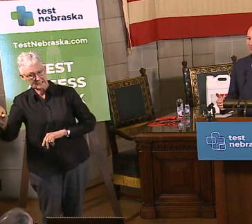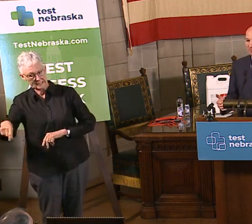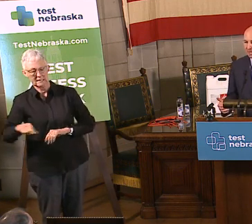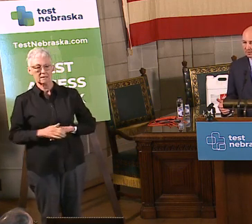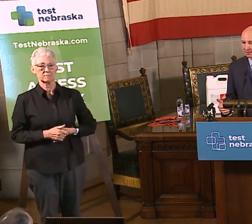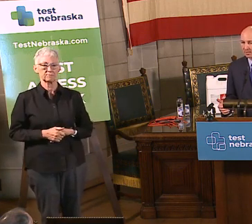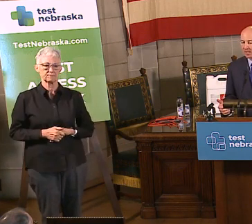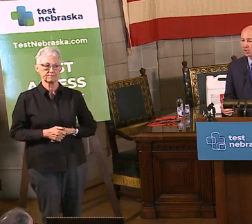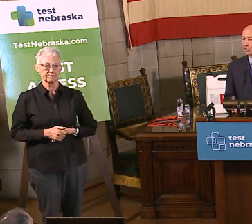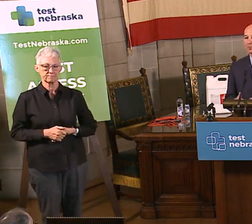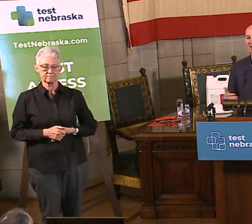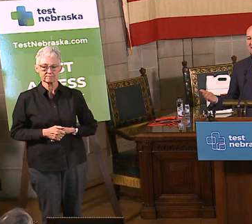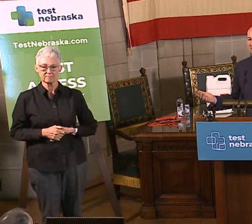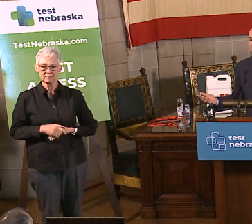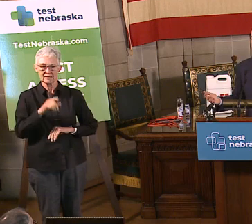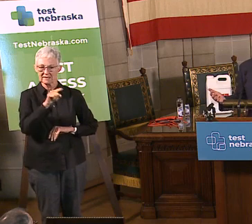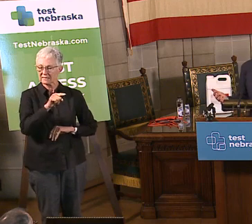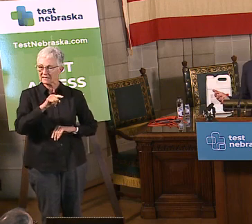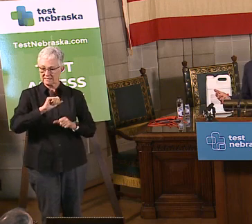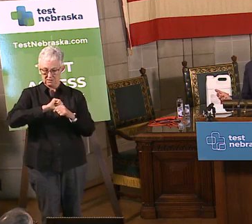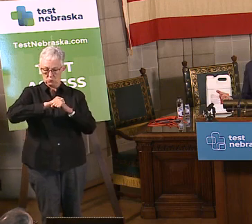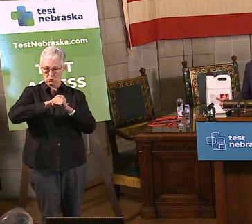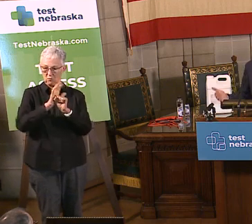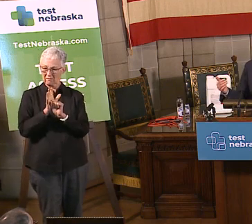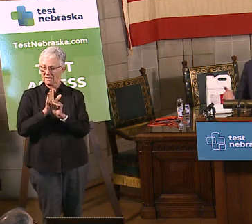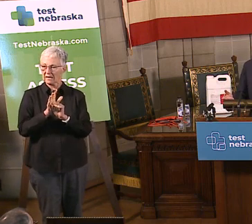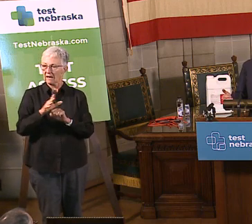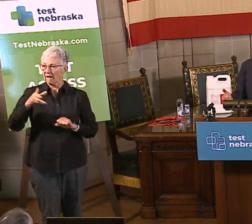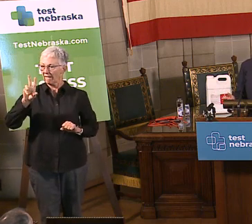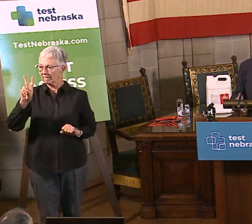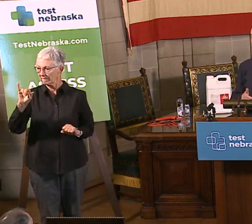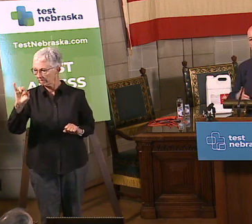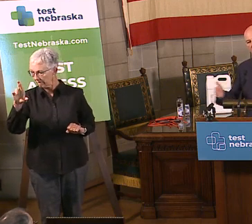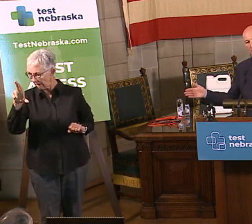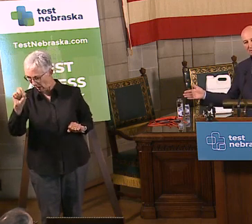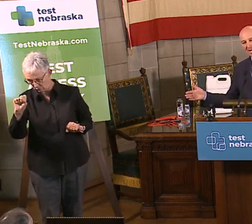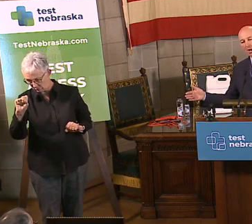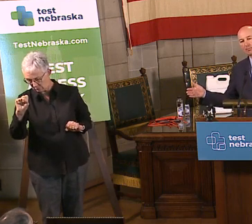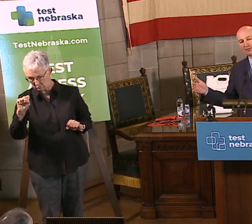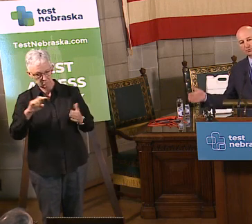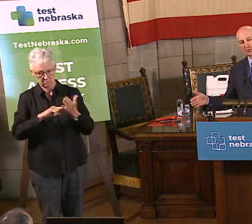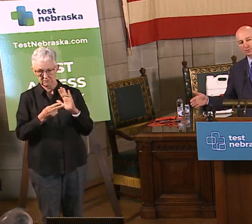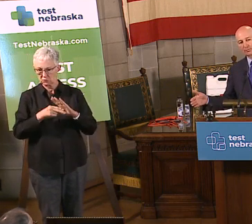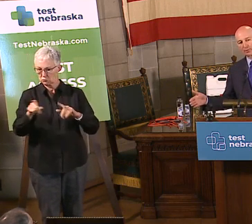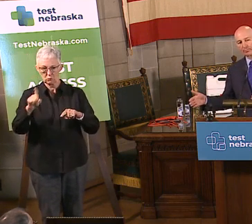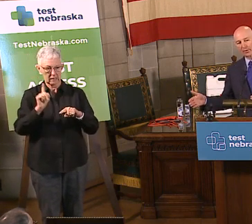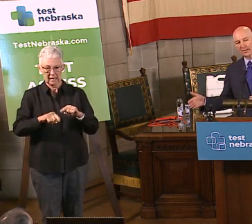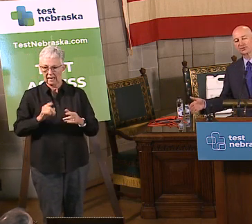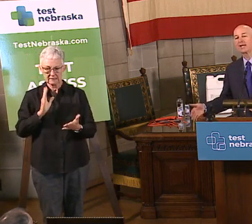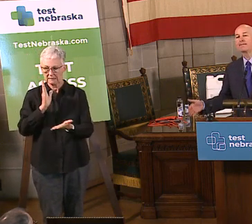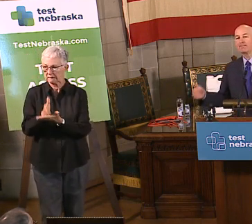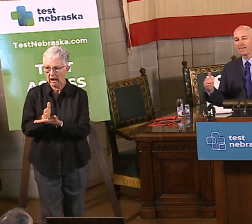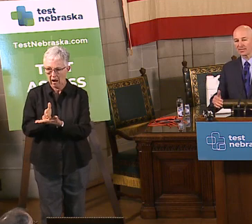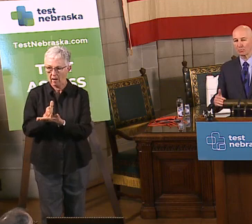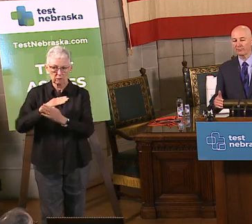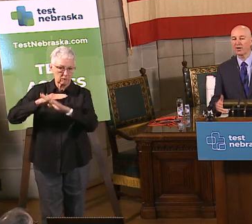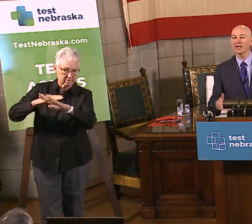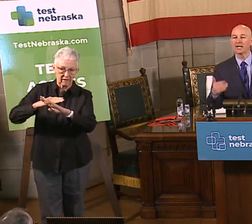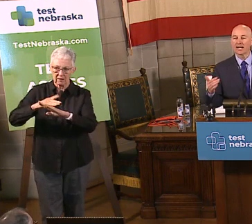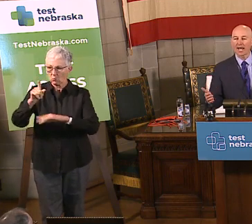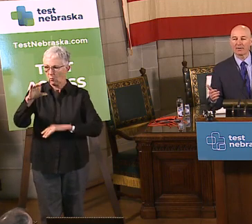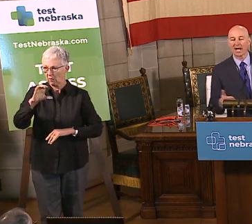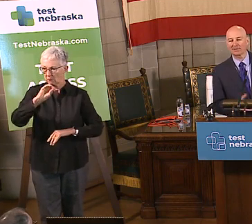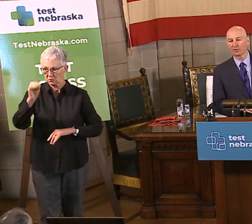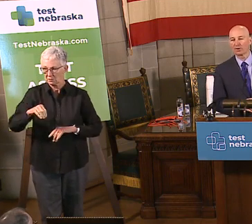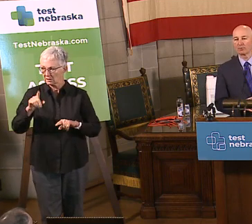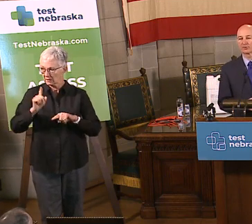cannot stop it from coming. Nobody has immunity to it, so it's still coming, but you can slow it down by the restrictions we put in place. That's what we've